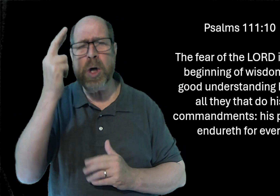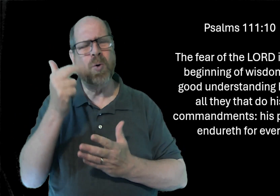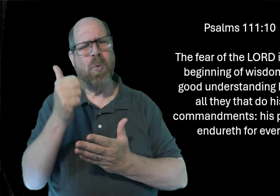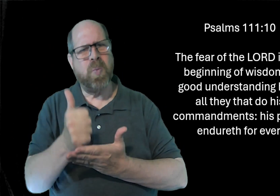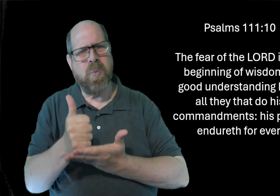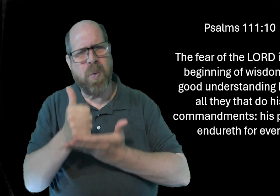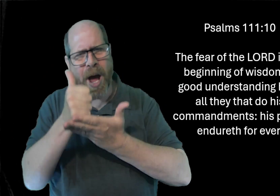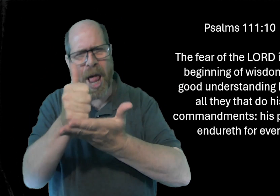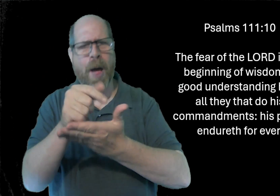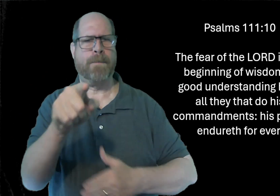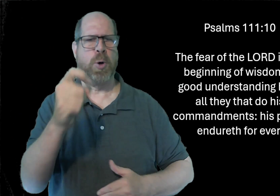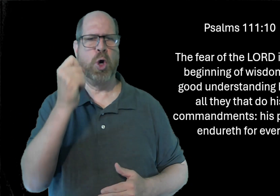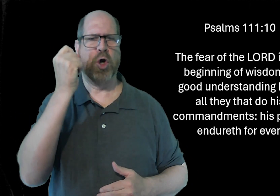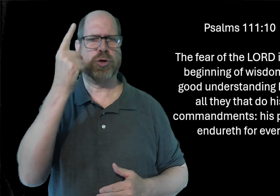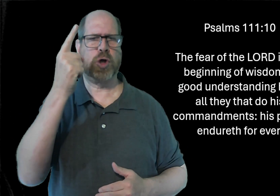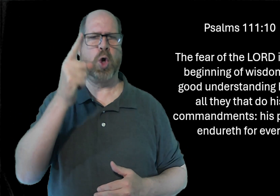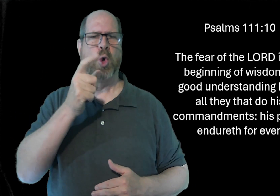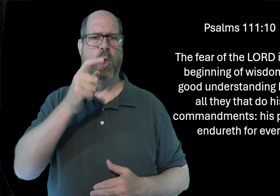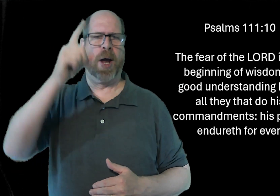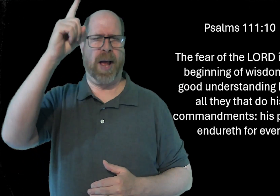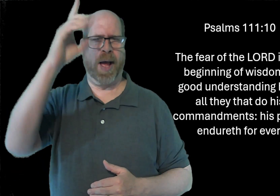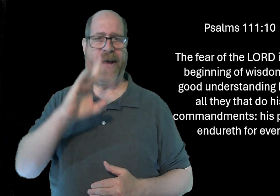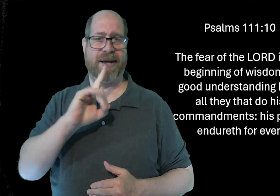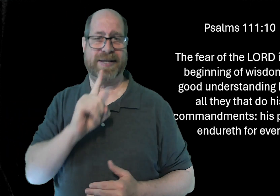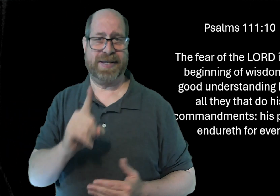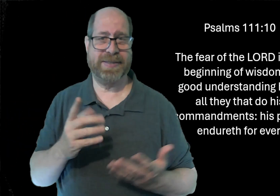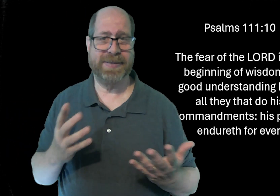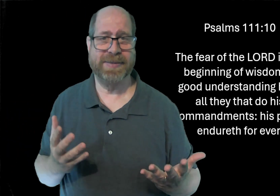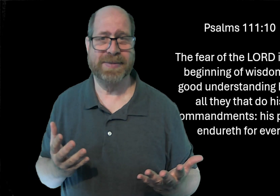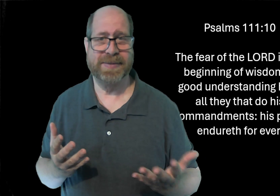We have to realize that it will help you understand who God is.